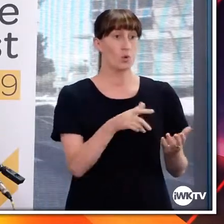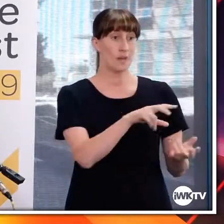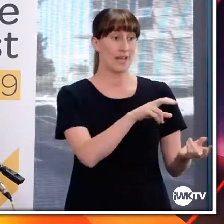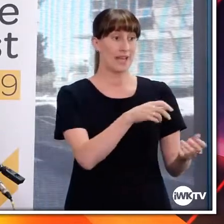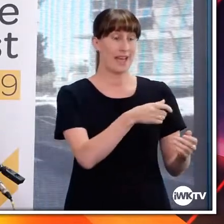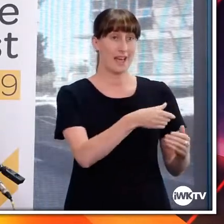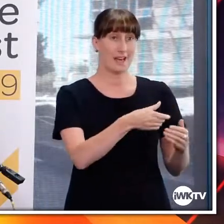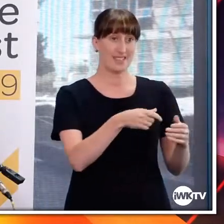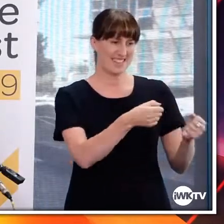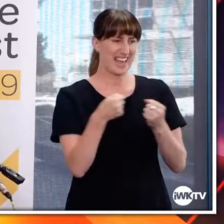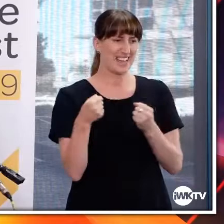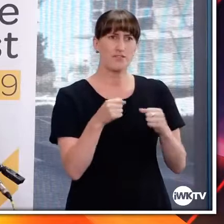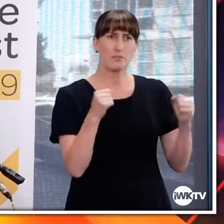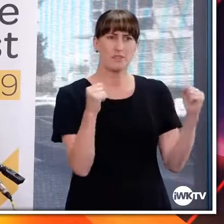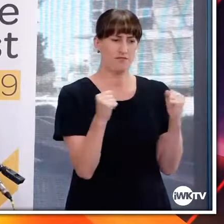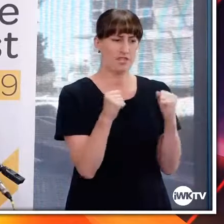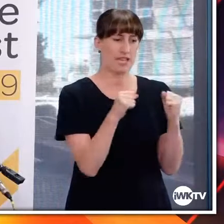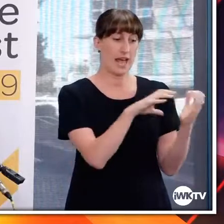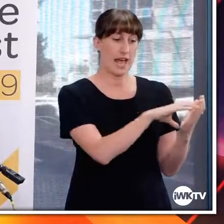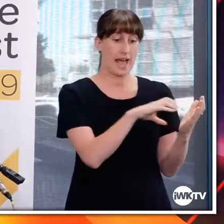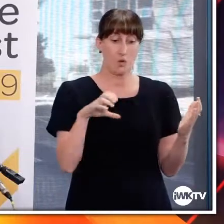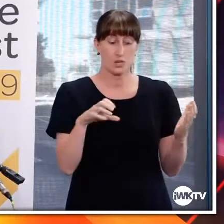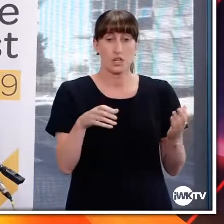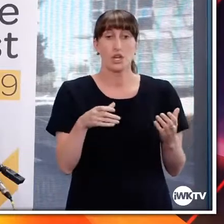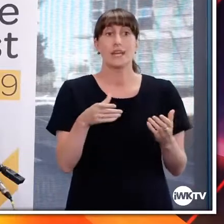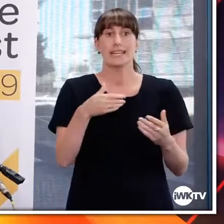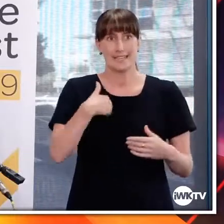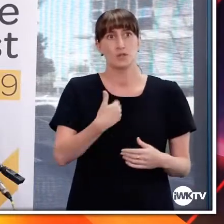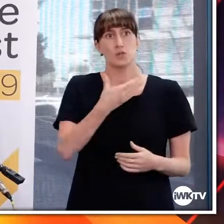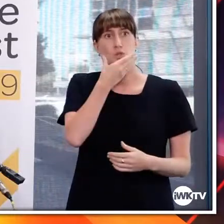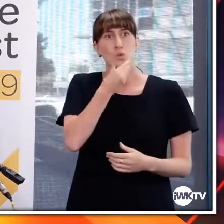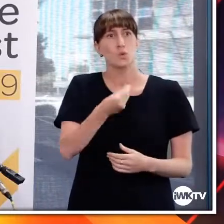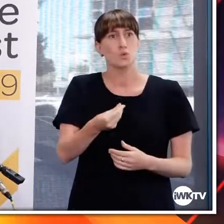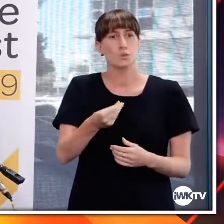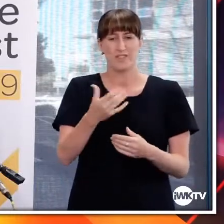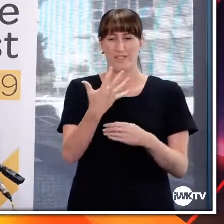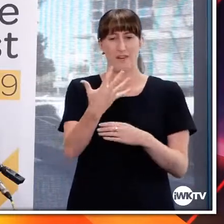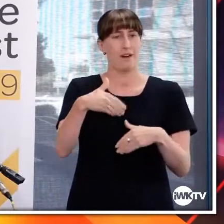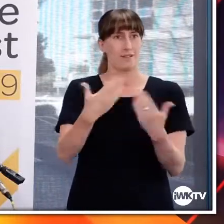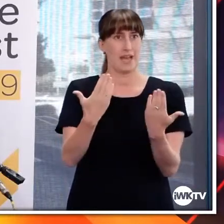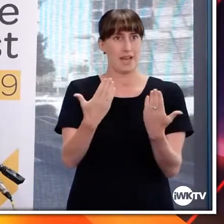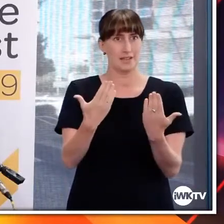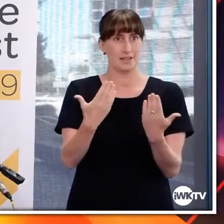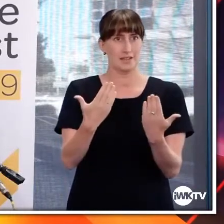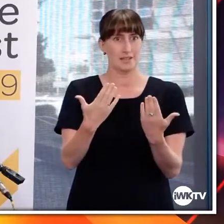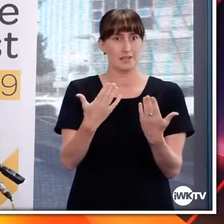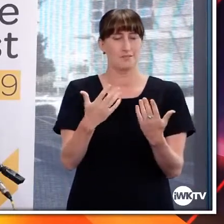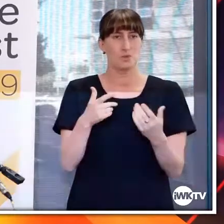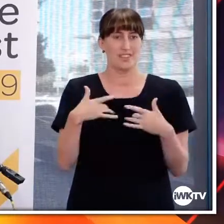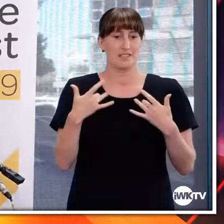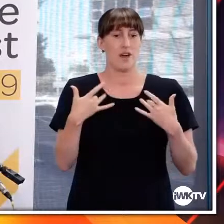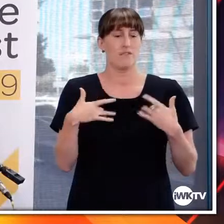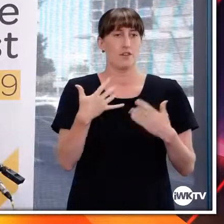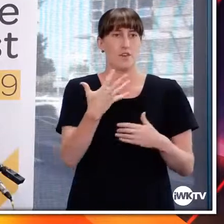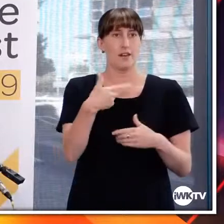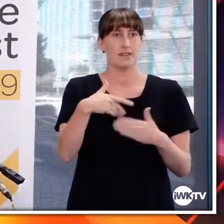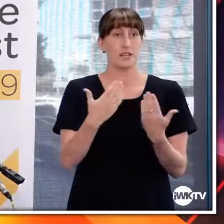period of time, but obviously being confident we can maintain that cold chain through the distribution will be really important.